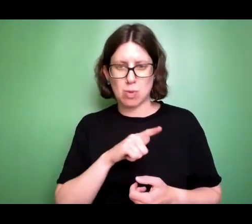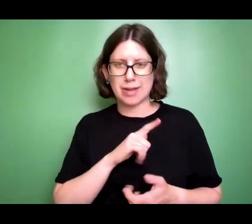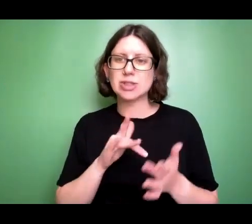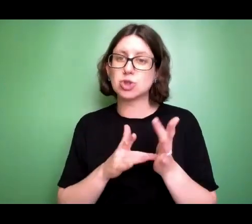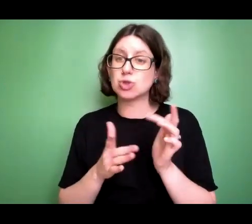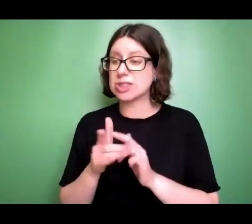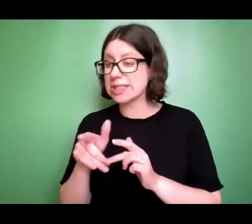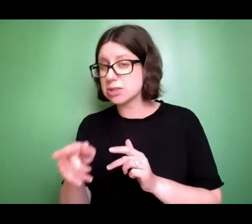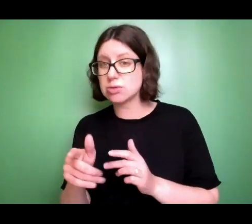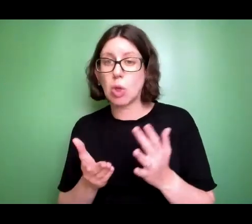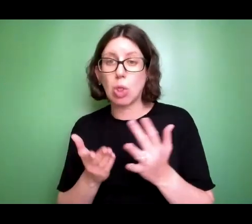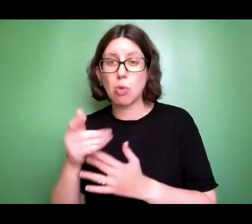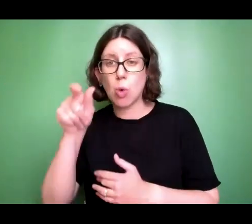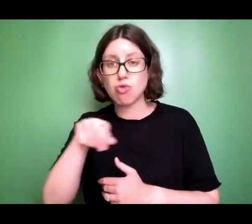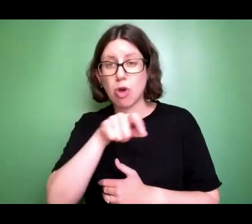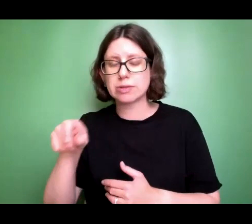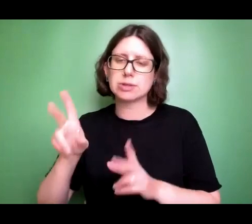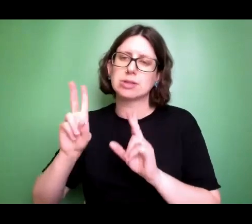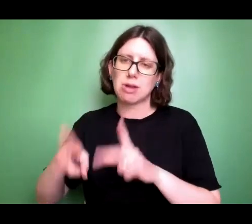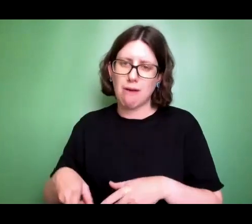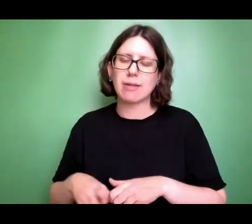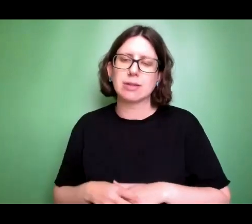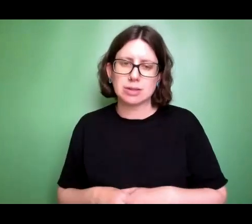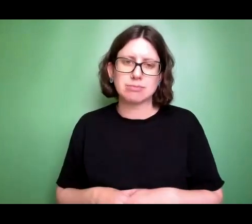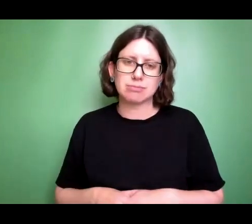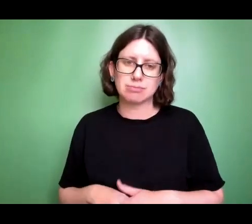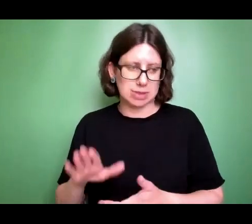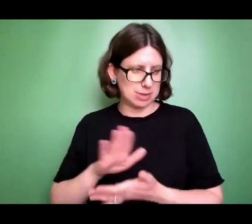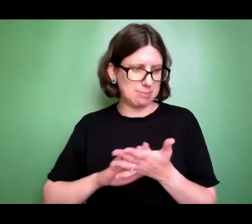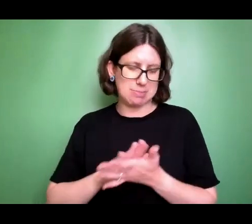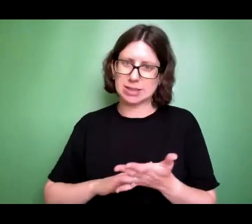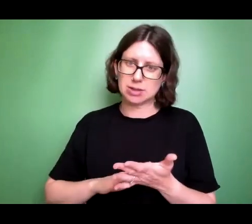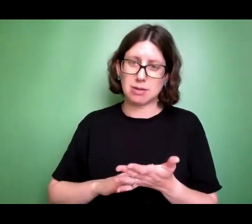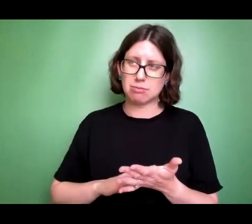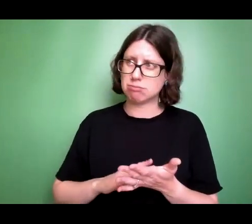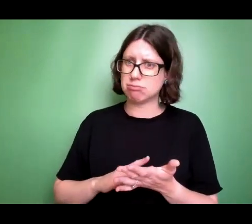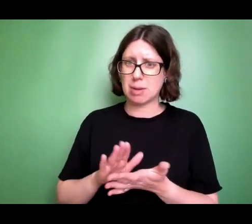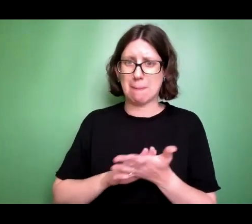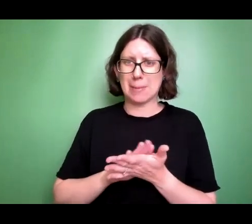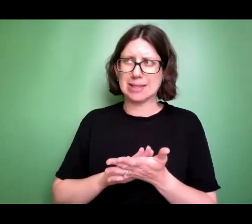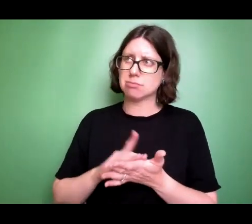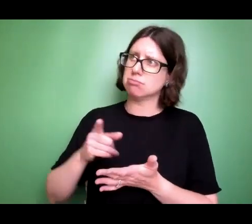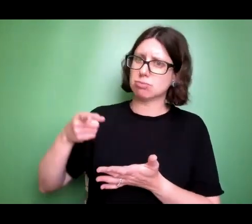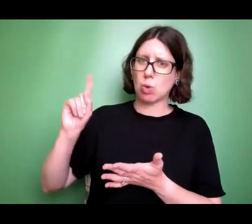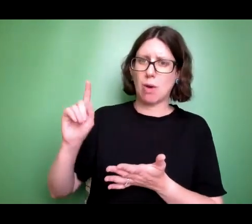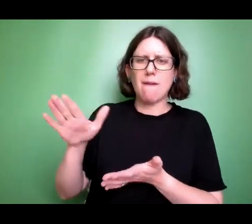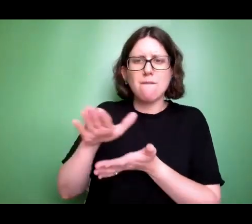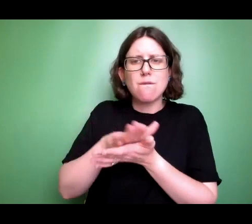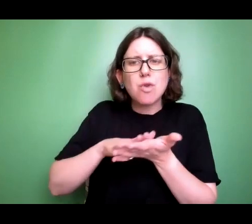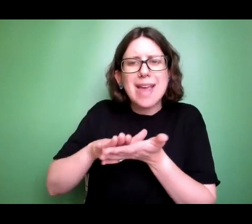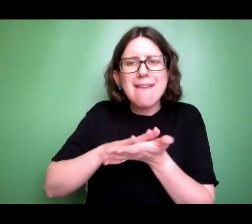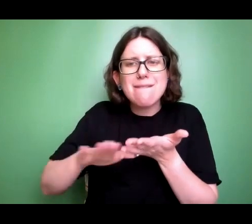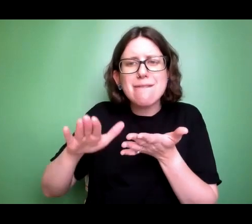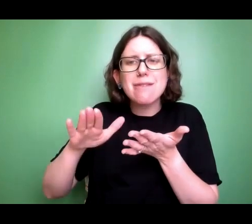price so that we could find complete and total forgiveness. This is how we free ourselves of guilt, of shame, of